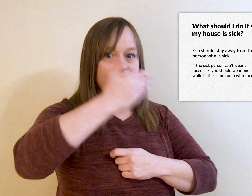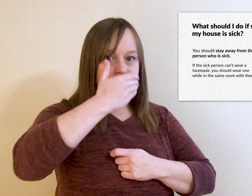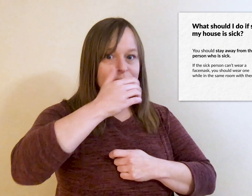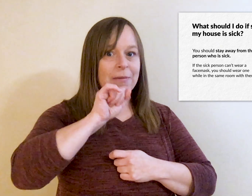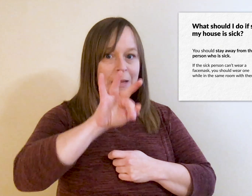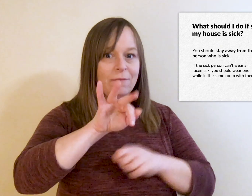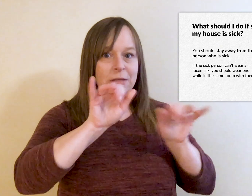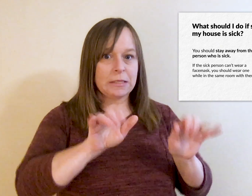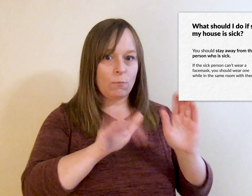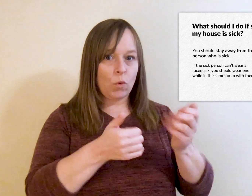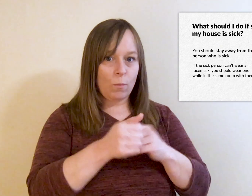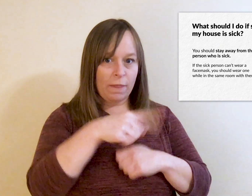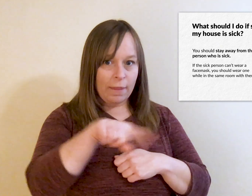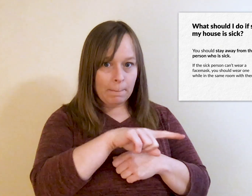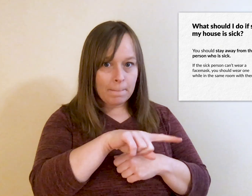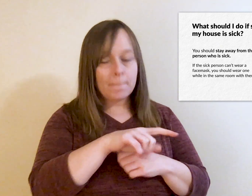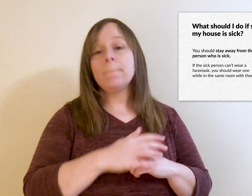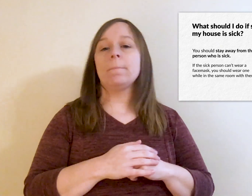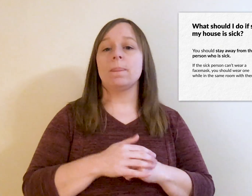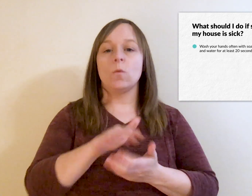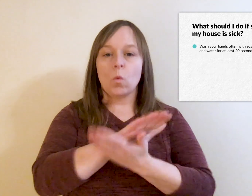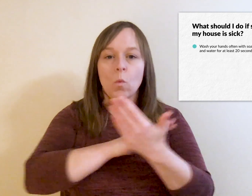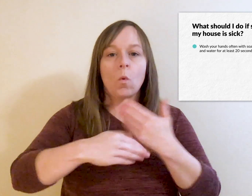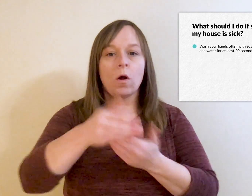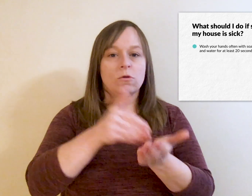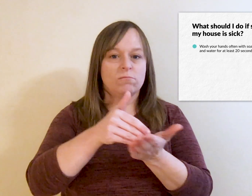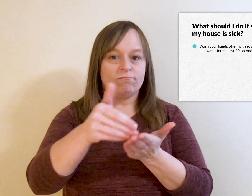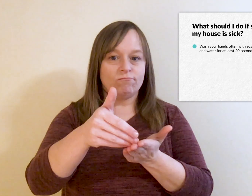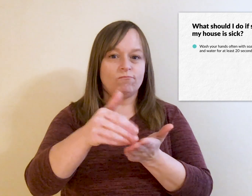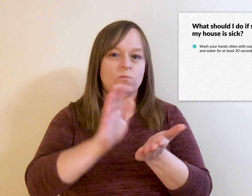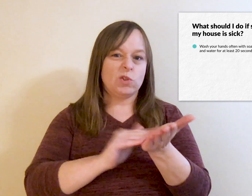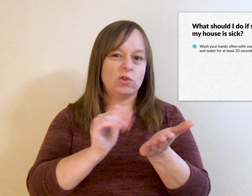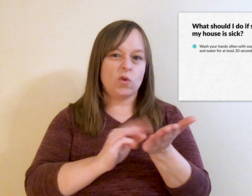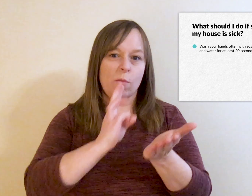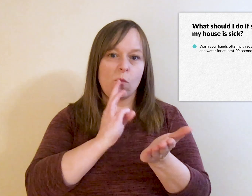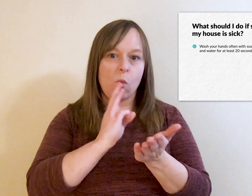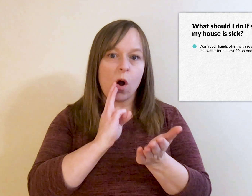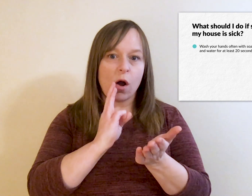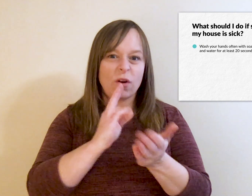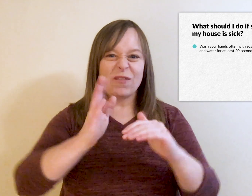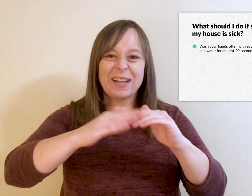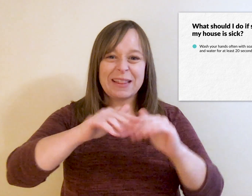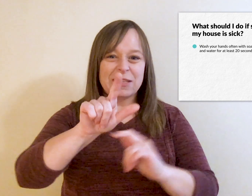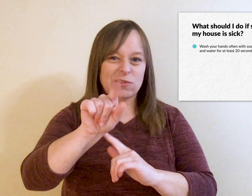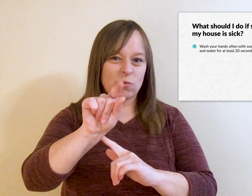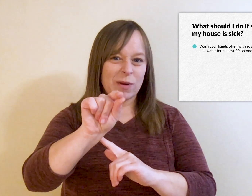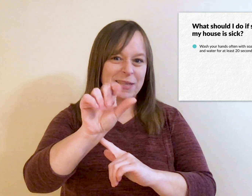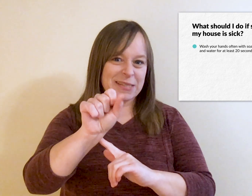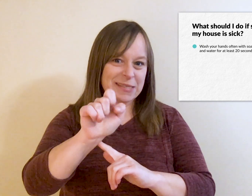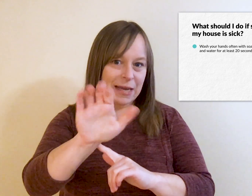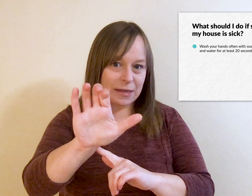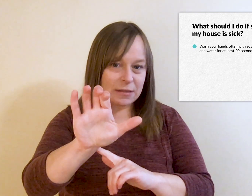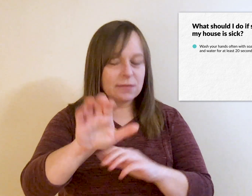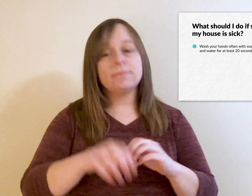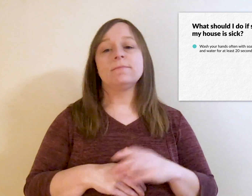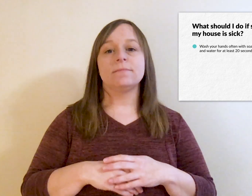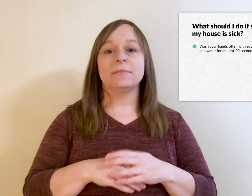one while in the same room with them. Wash your hands often with soap and water for at least 20 seconds,